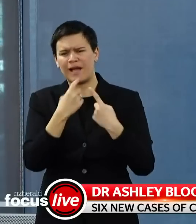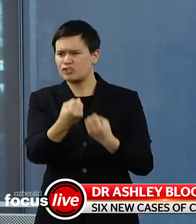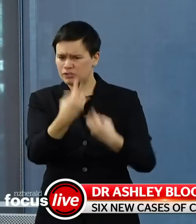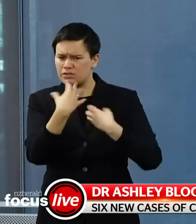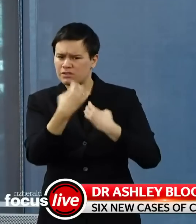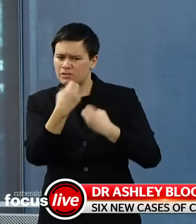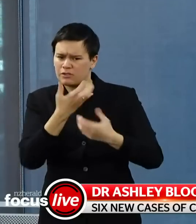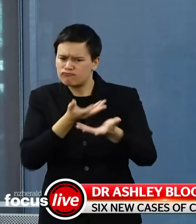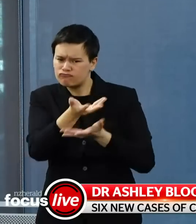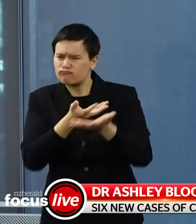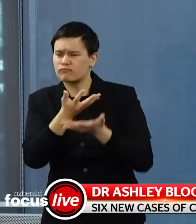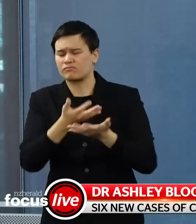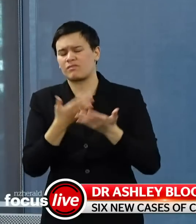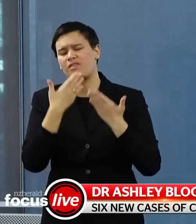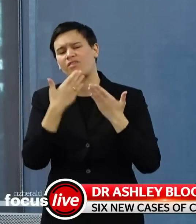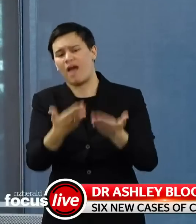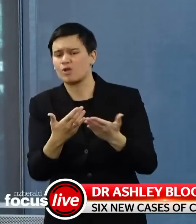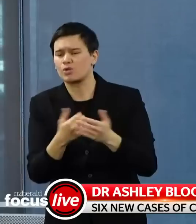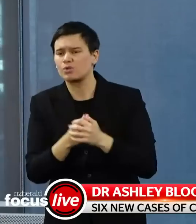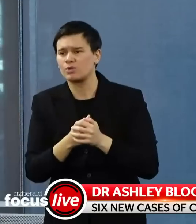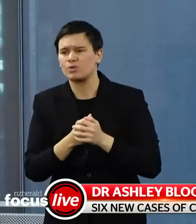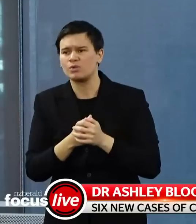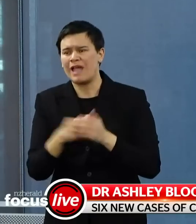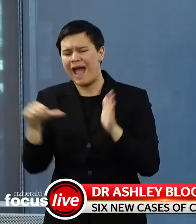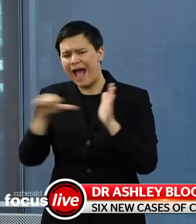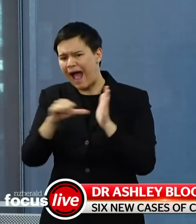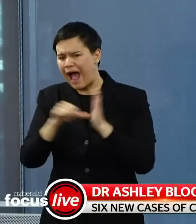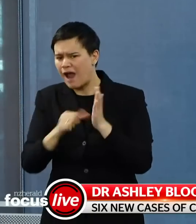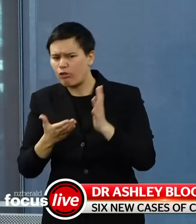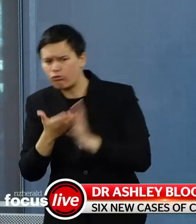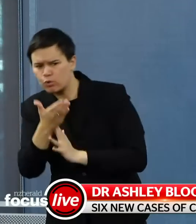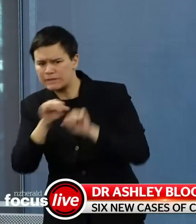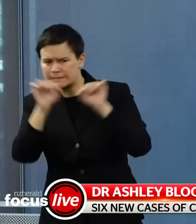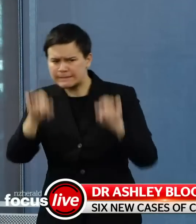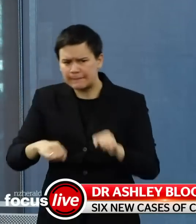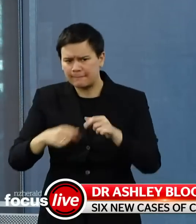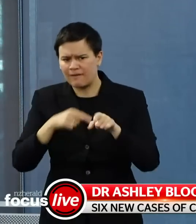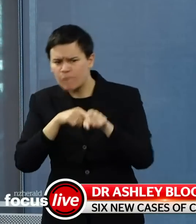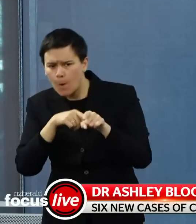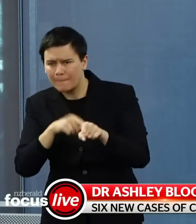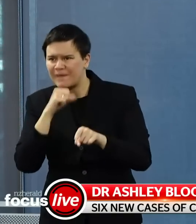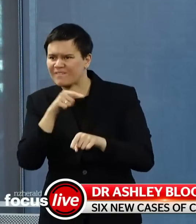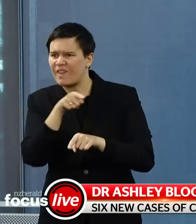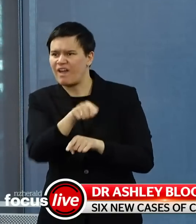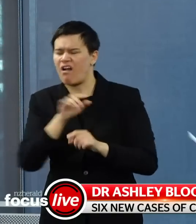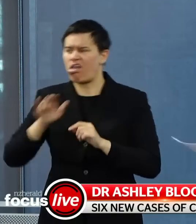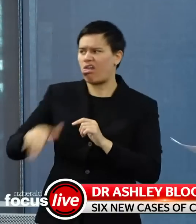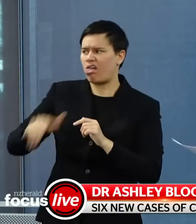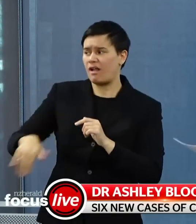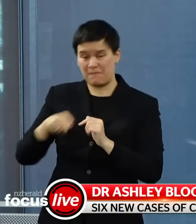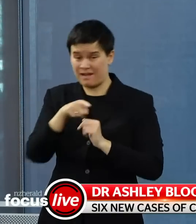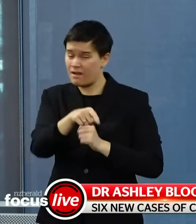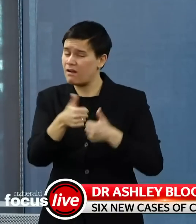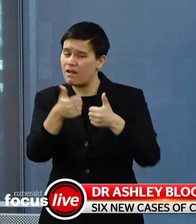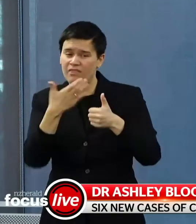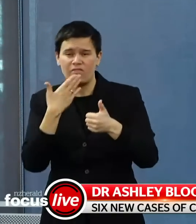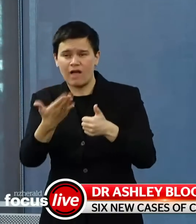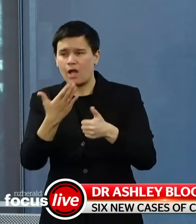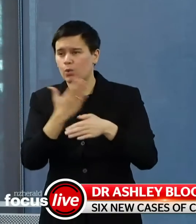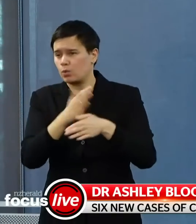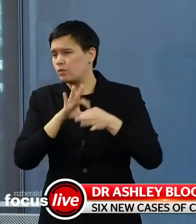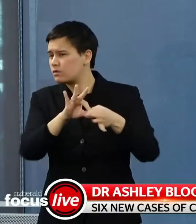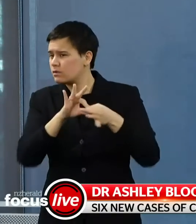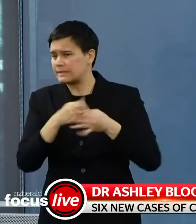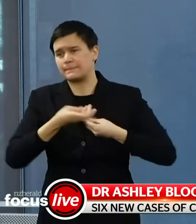cooperation from the case contacts and their employers and I do want to thank them again for their support in completing that investigation.